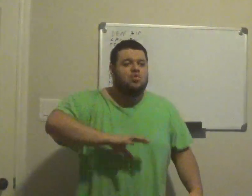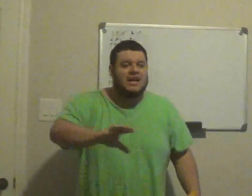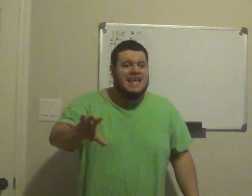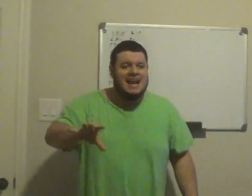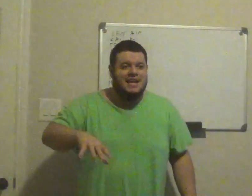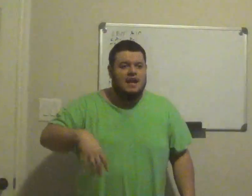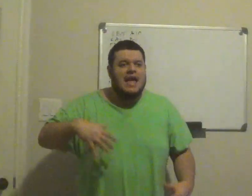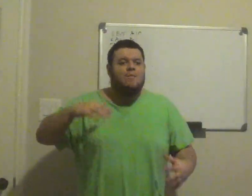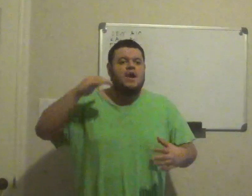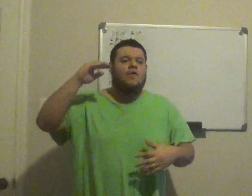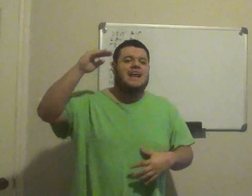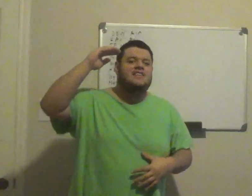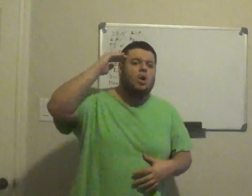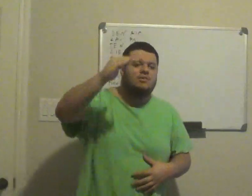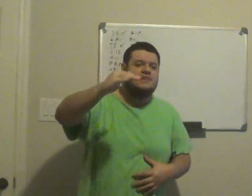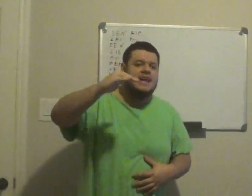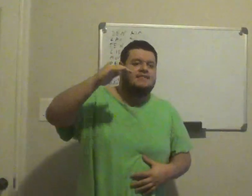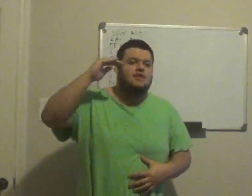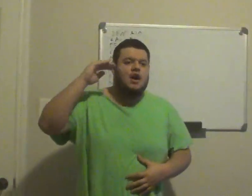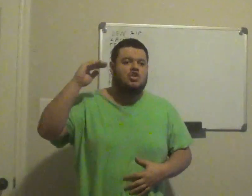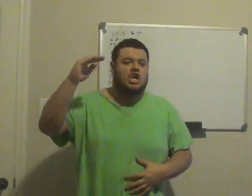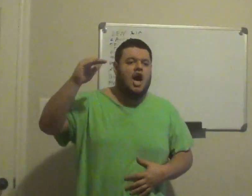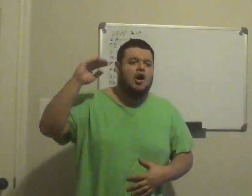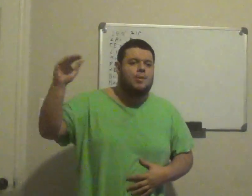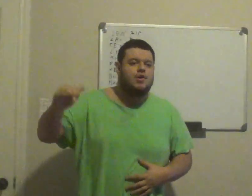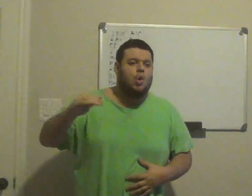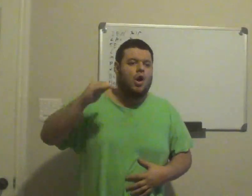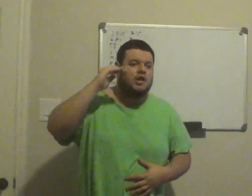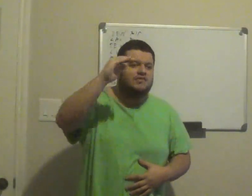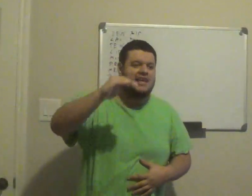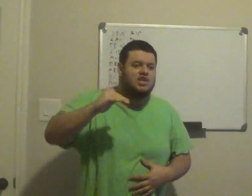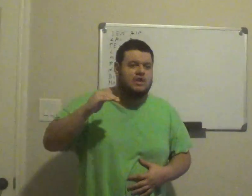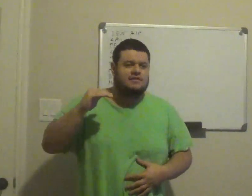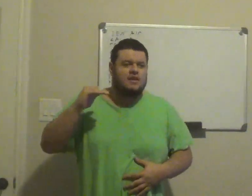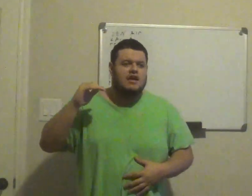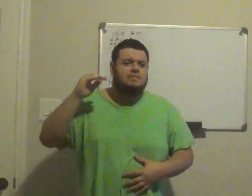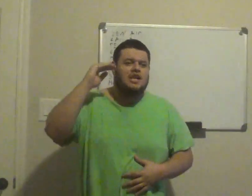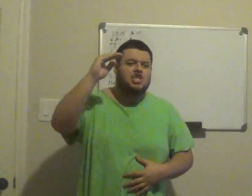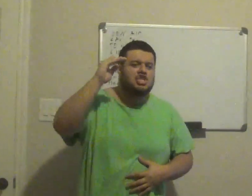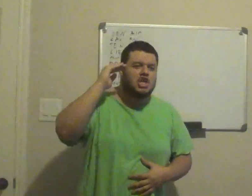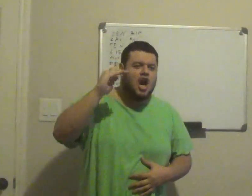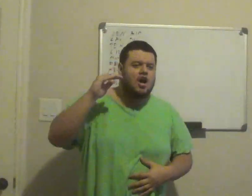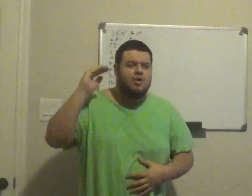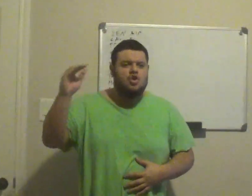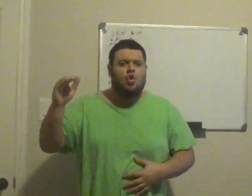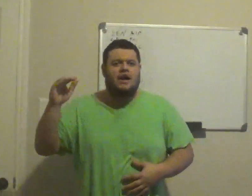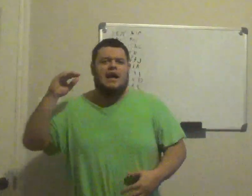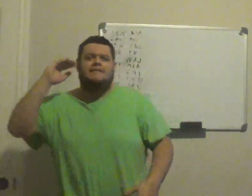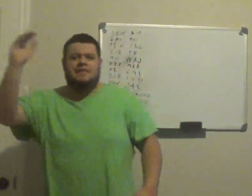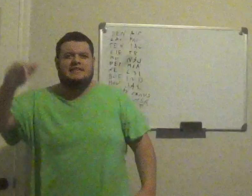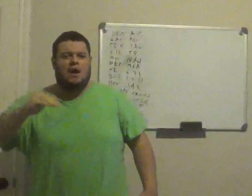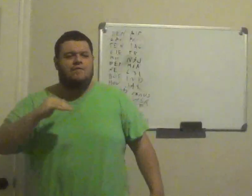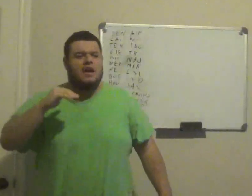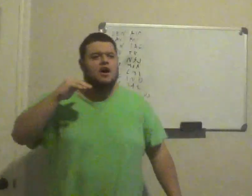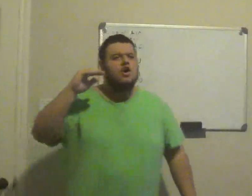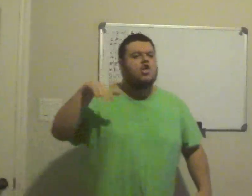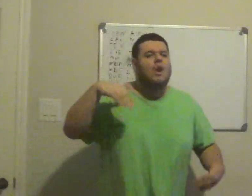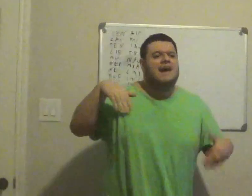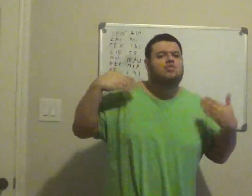were getting, and we know that in those cities, you know, Chicago, New York, Los Angeles, especially Chicago, New York, Philadelphia, you have to